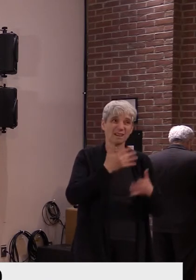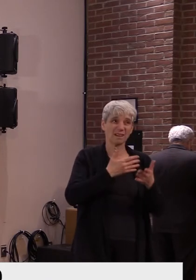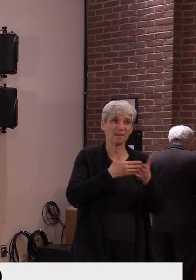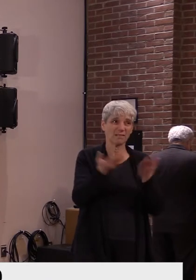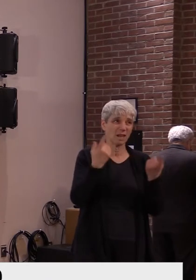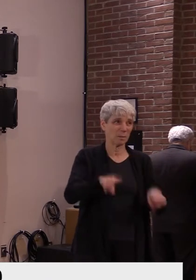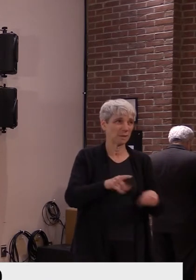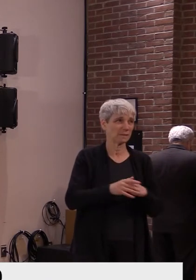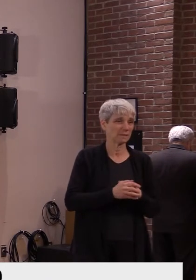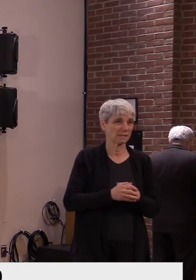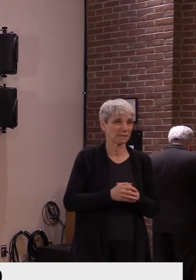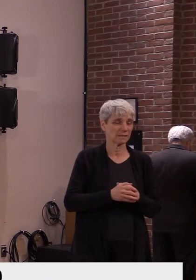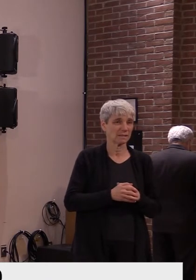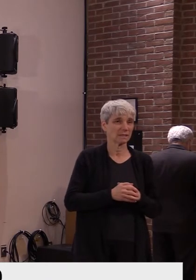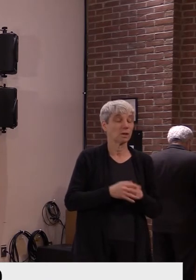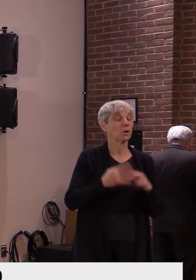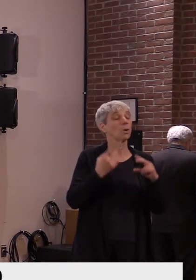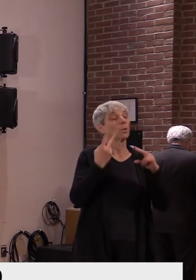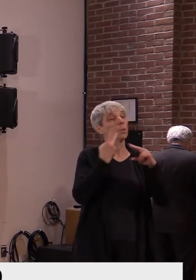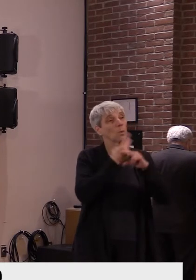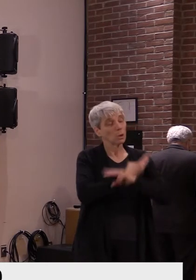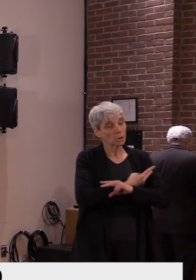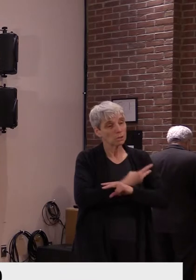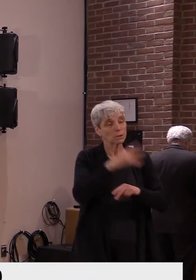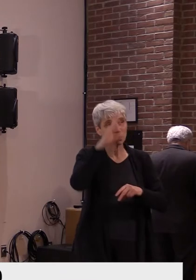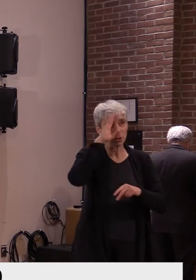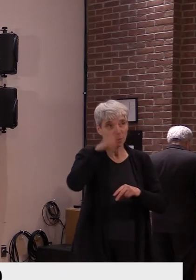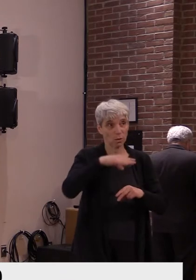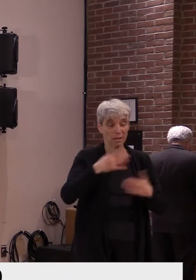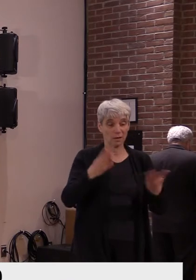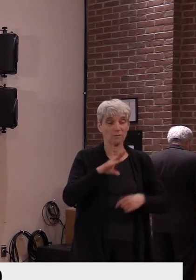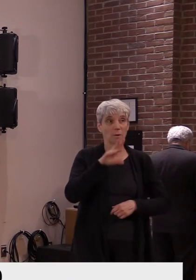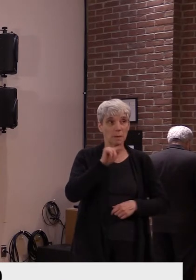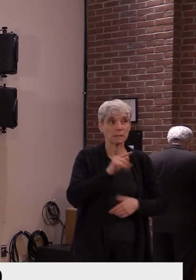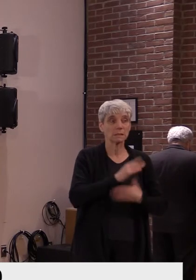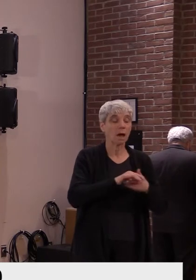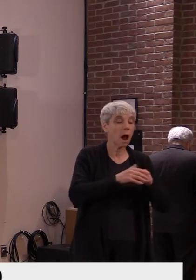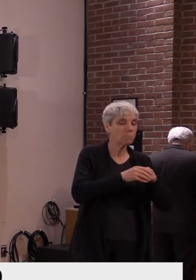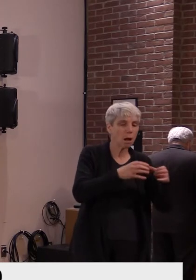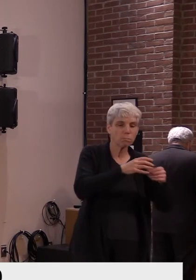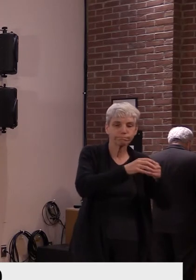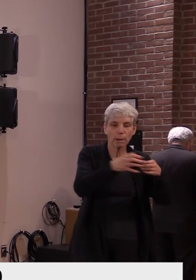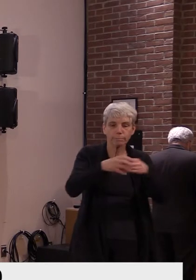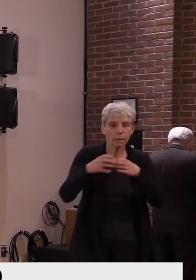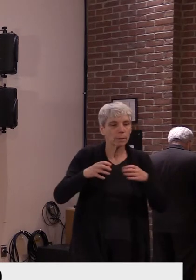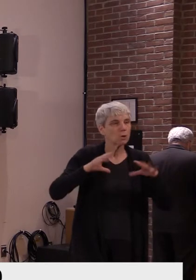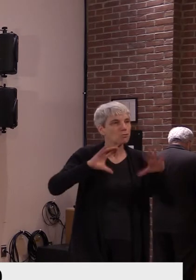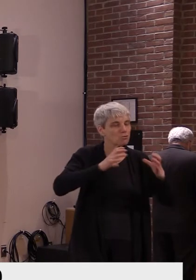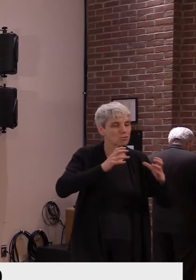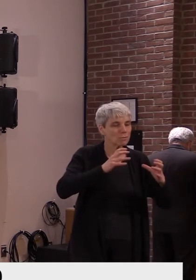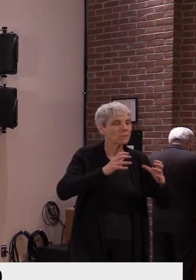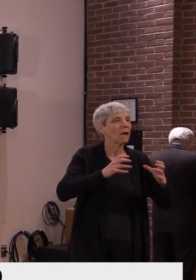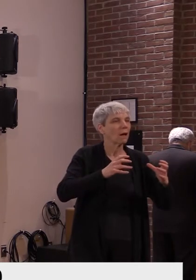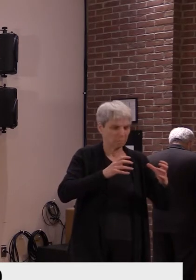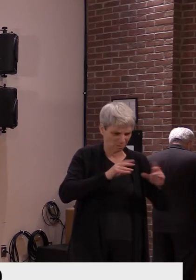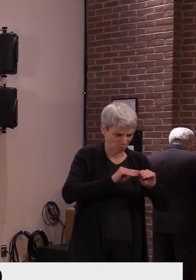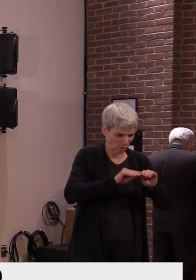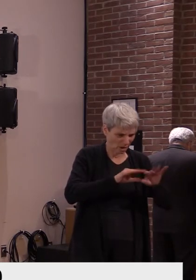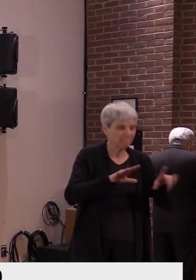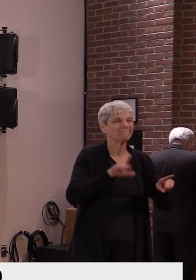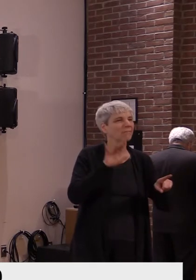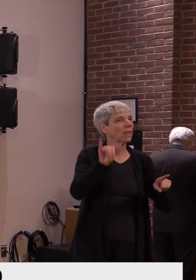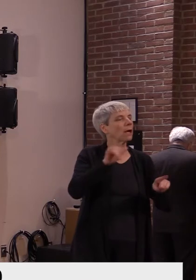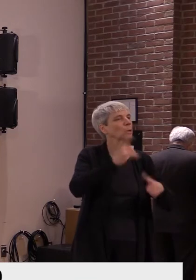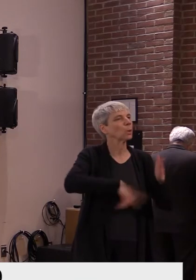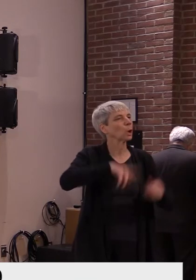larger, uh, social gatherings that have occurred in Vermont, uh, have actually played out in that way, where